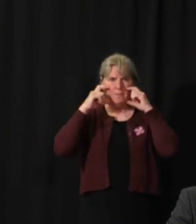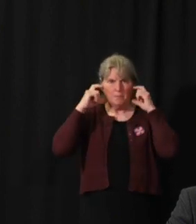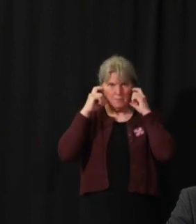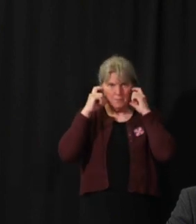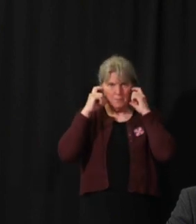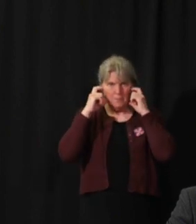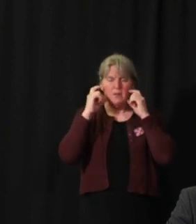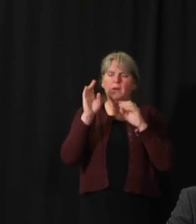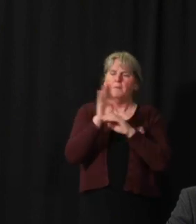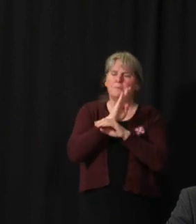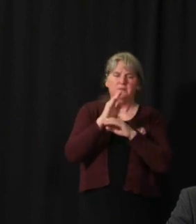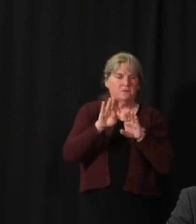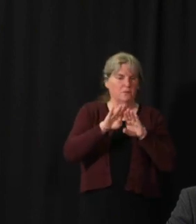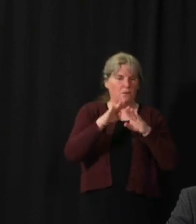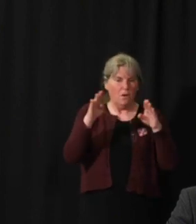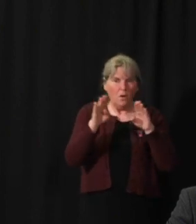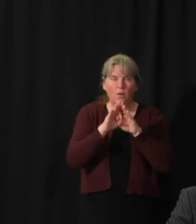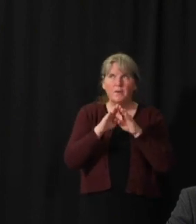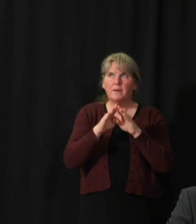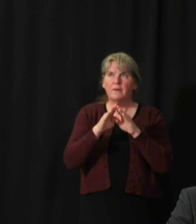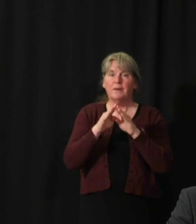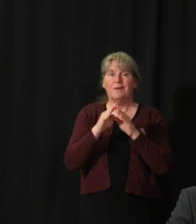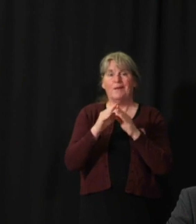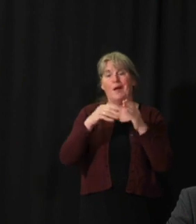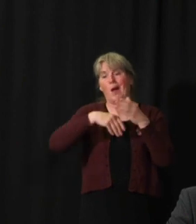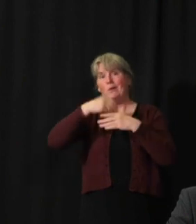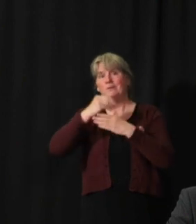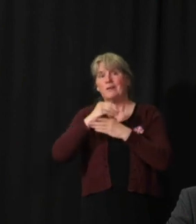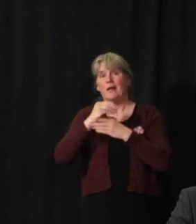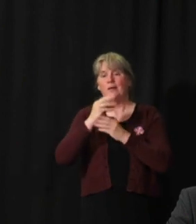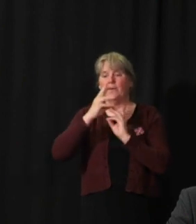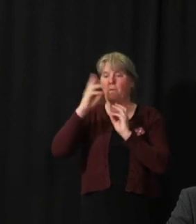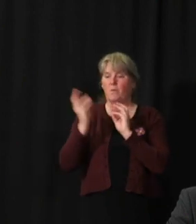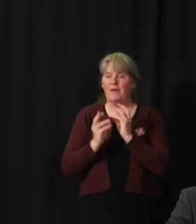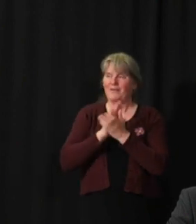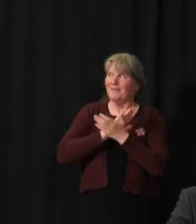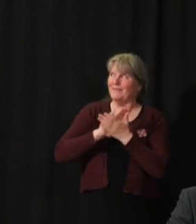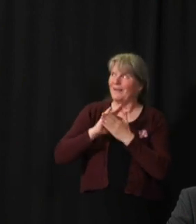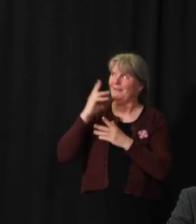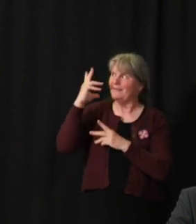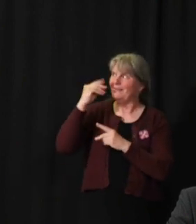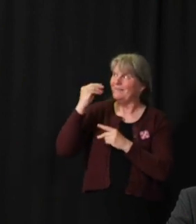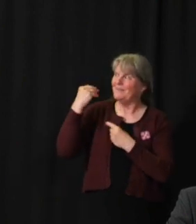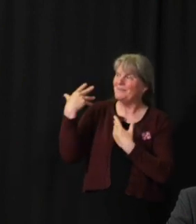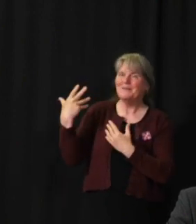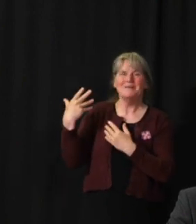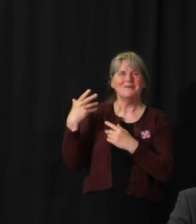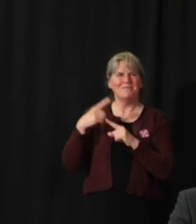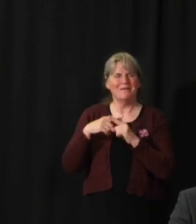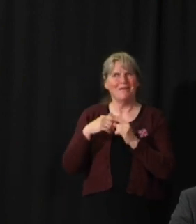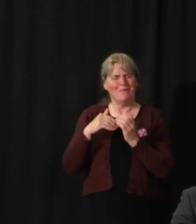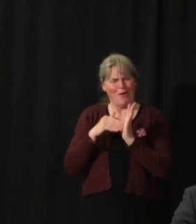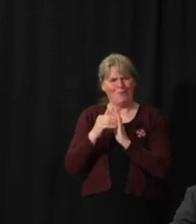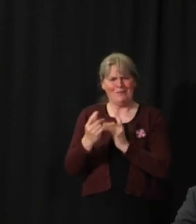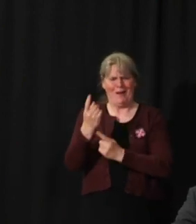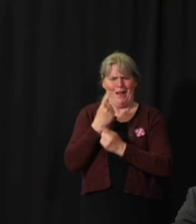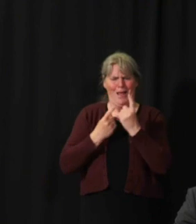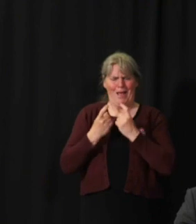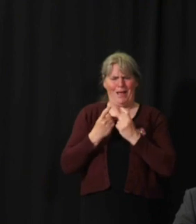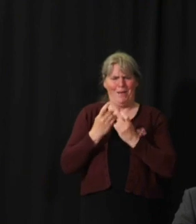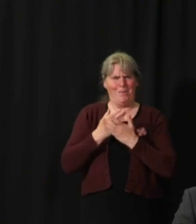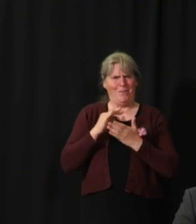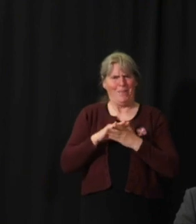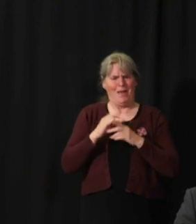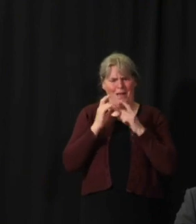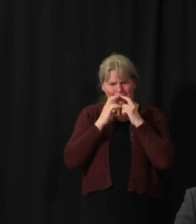you know, the weather's nice and people are out doing things. I feel like I ask about this a lot, about how do people kind of